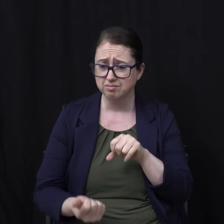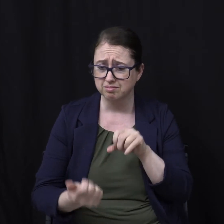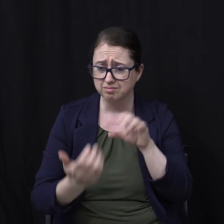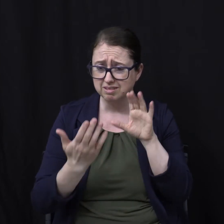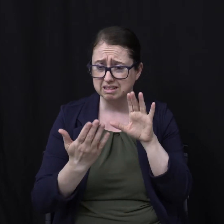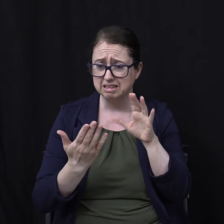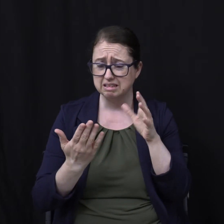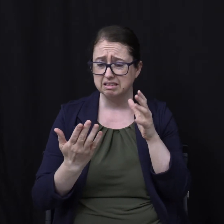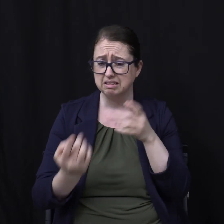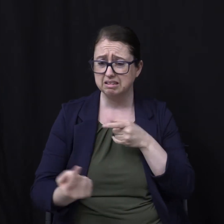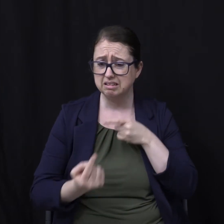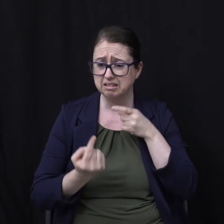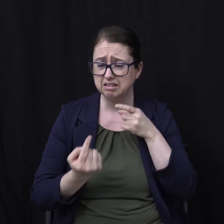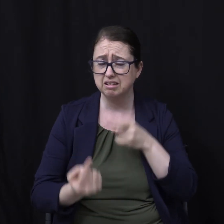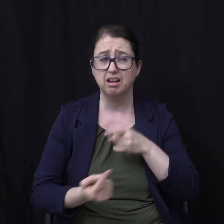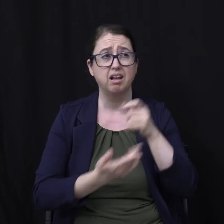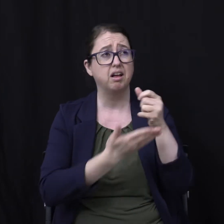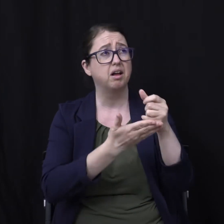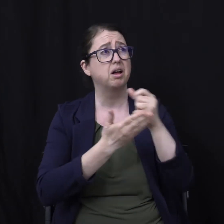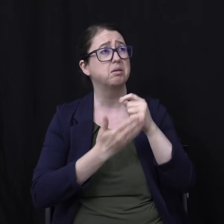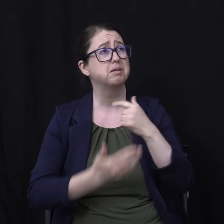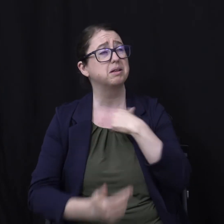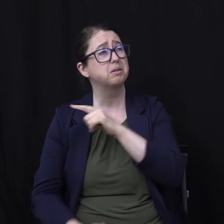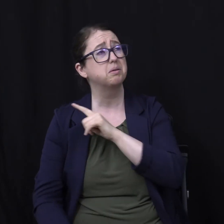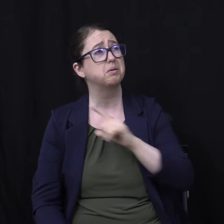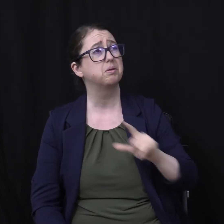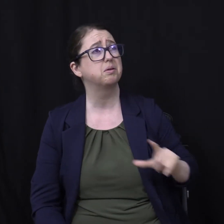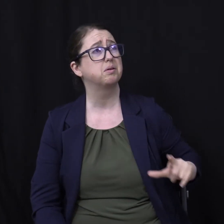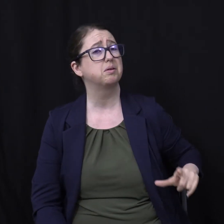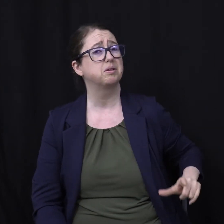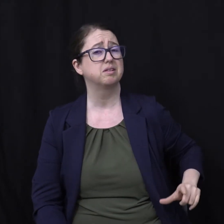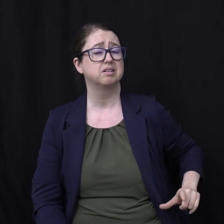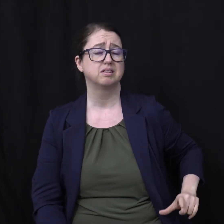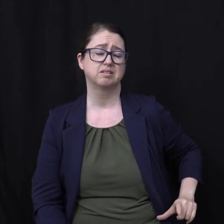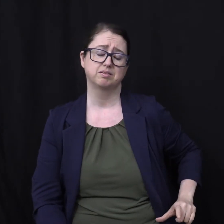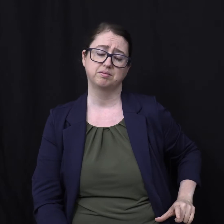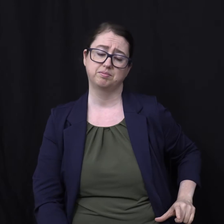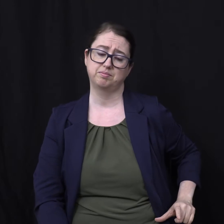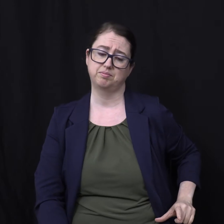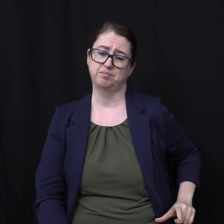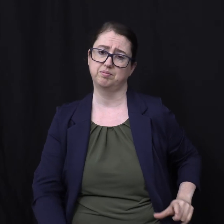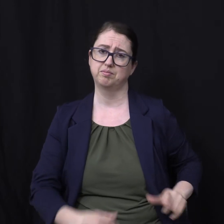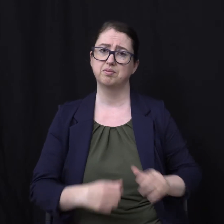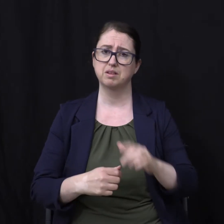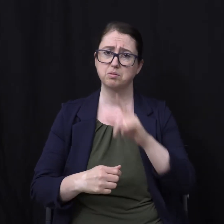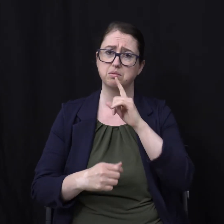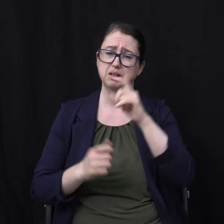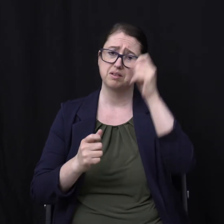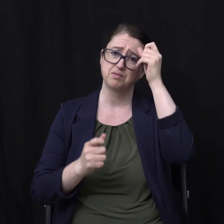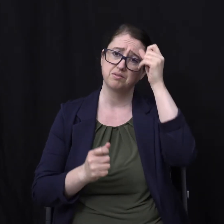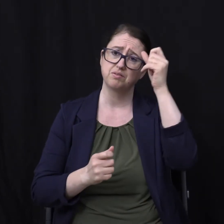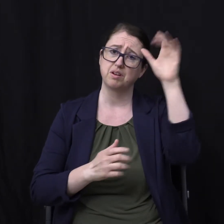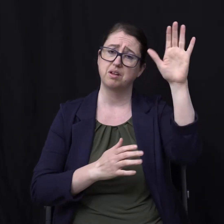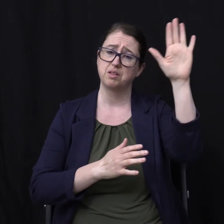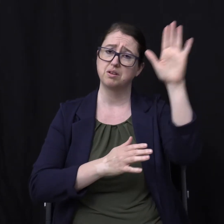Ere to take as from a Father's hand